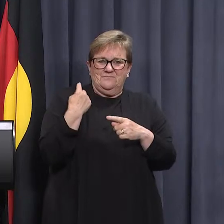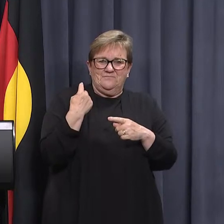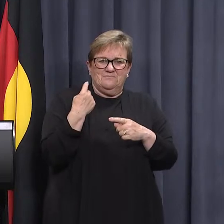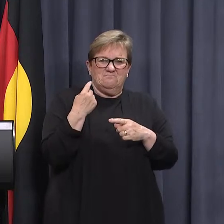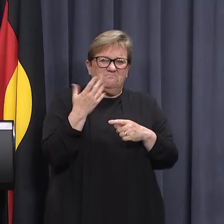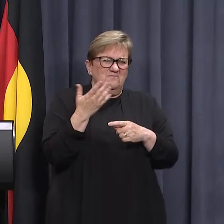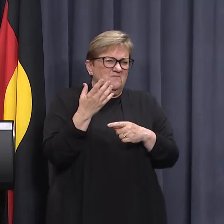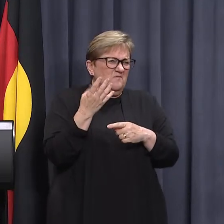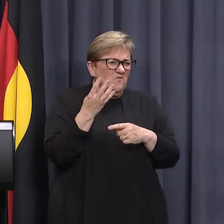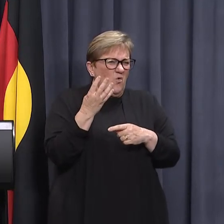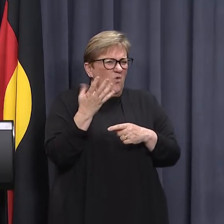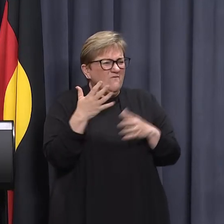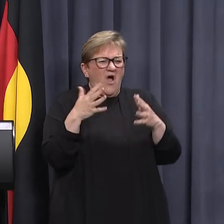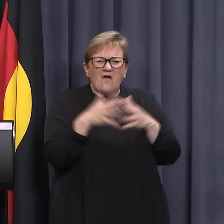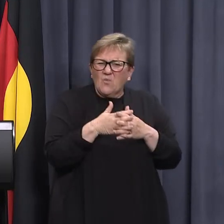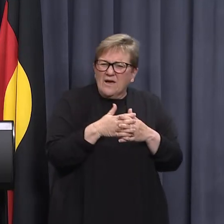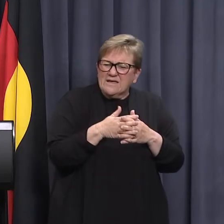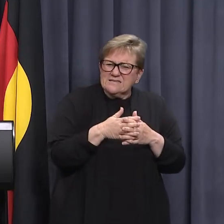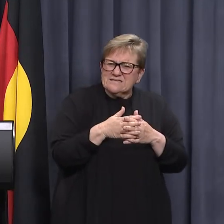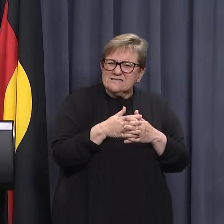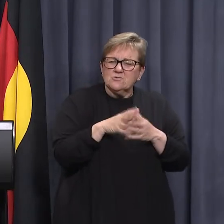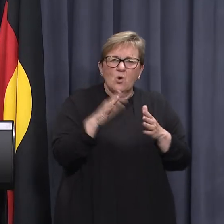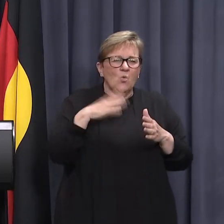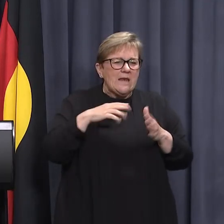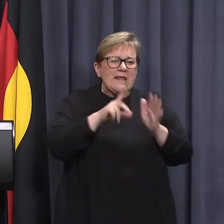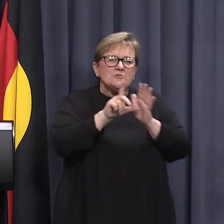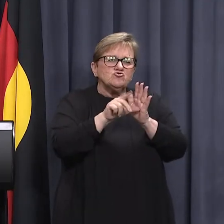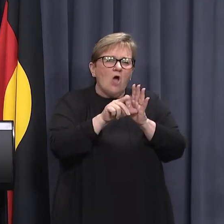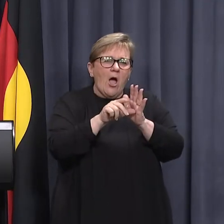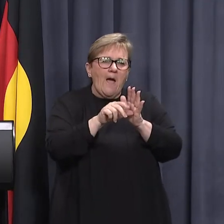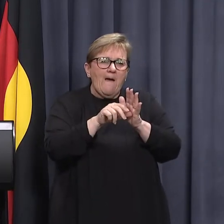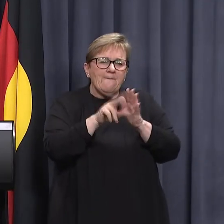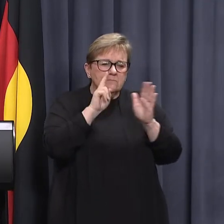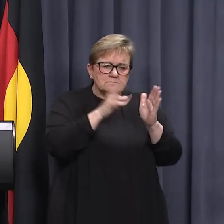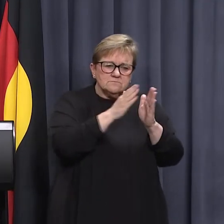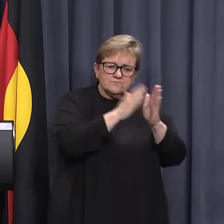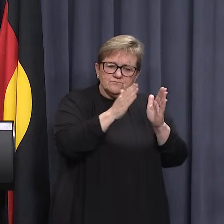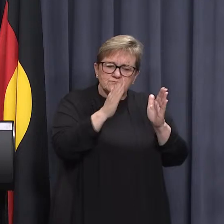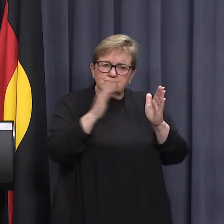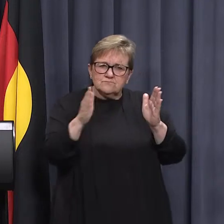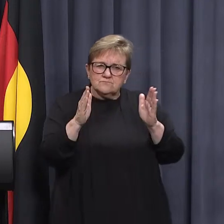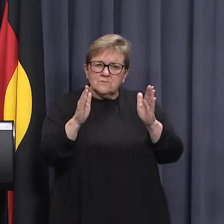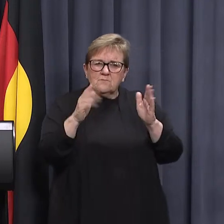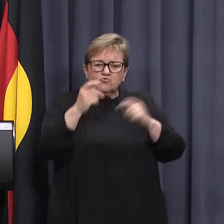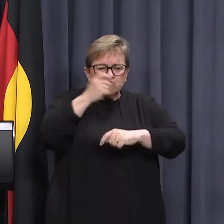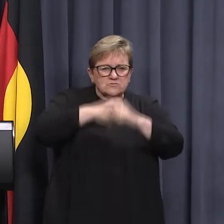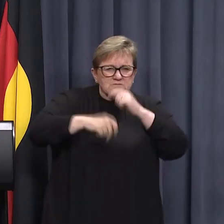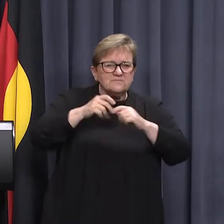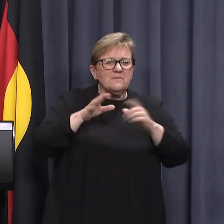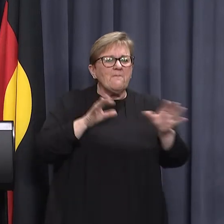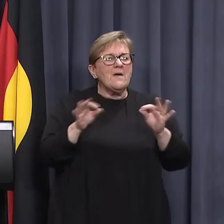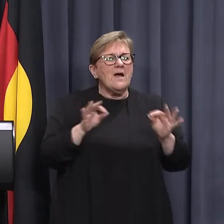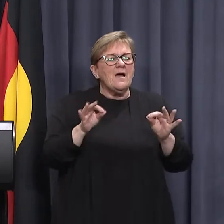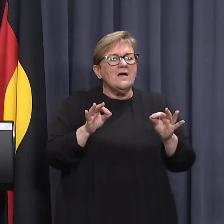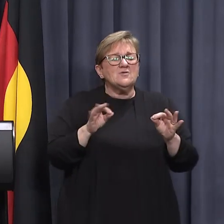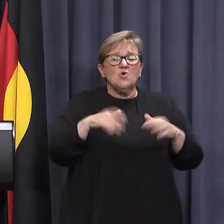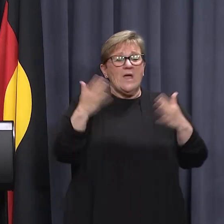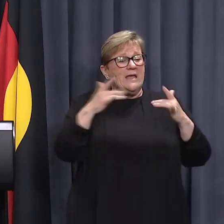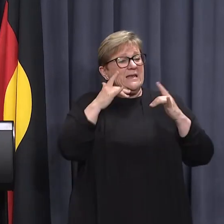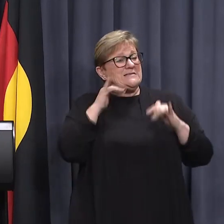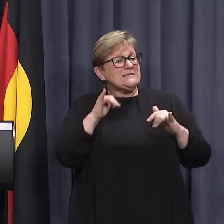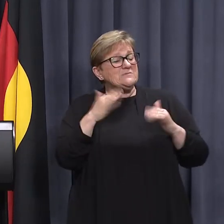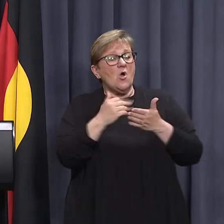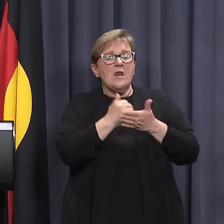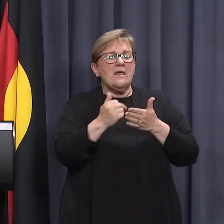four or five weeks and you need some time to enable that modelling to be developed. So any assessment on